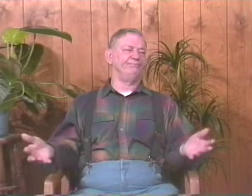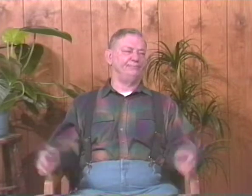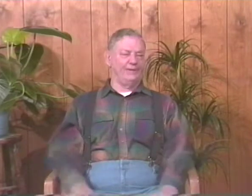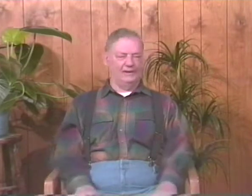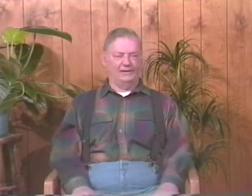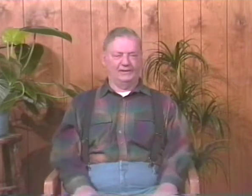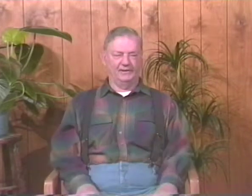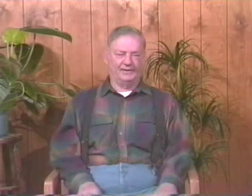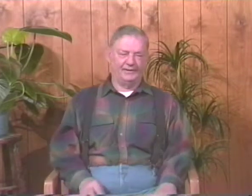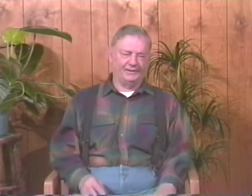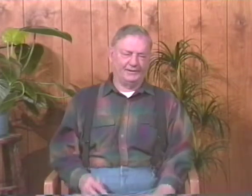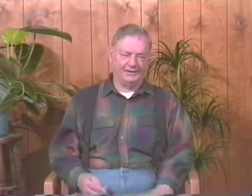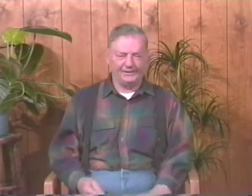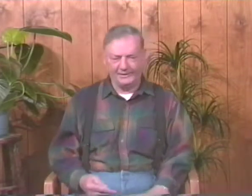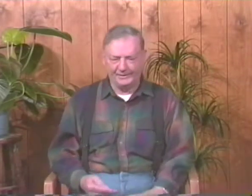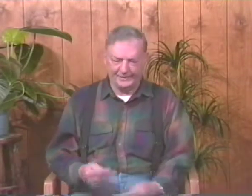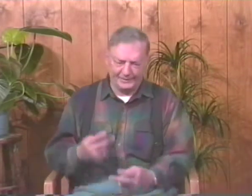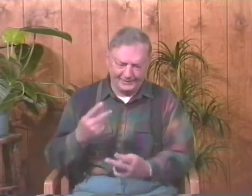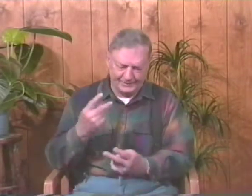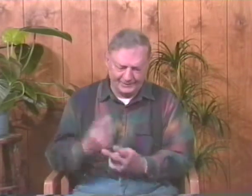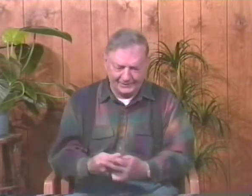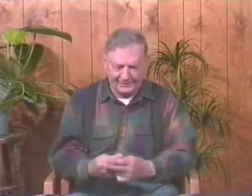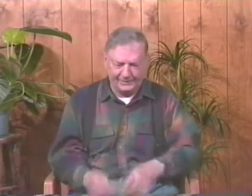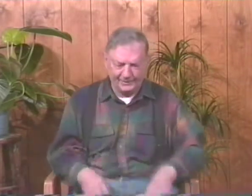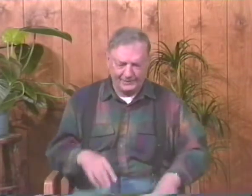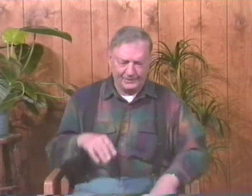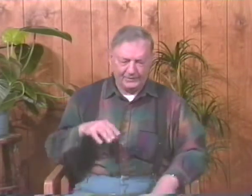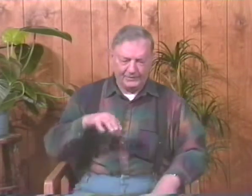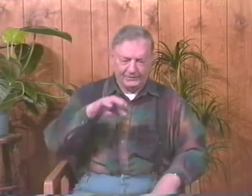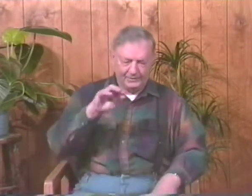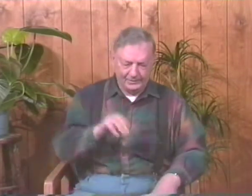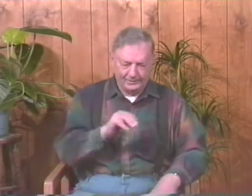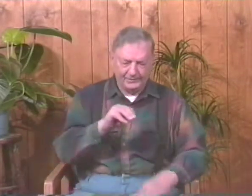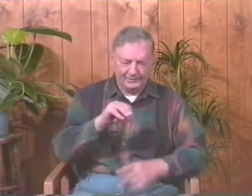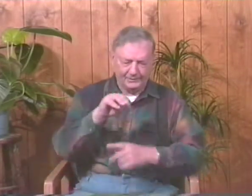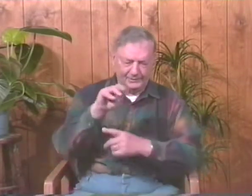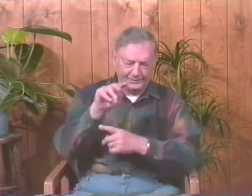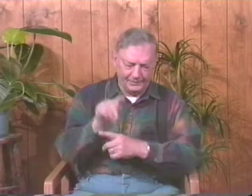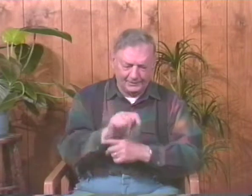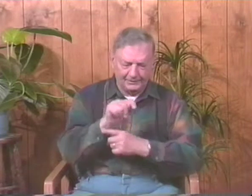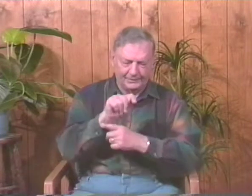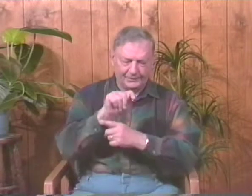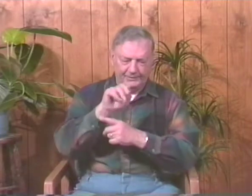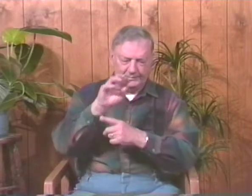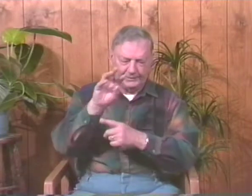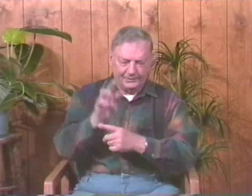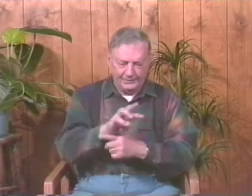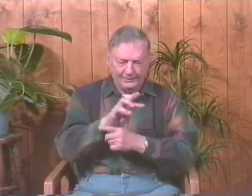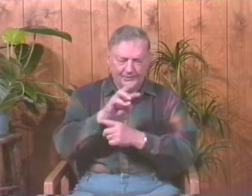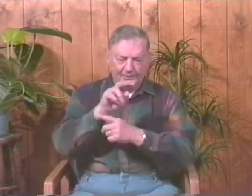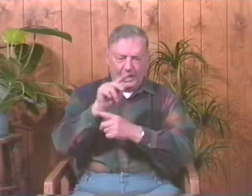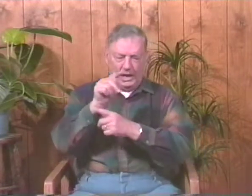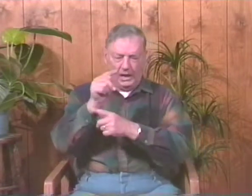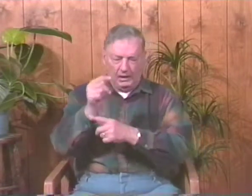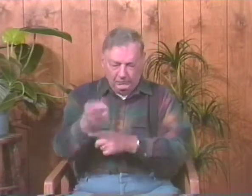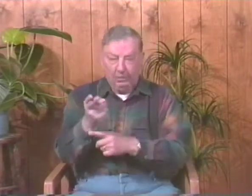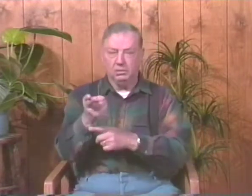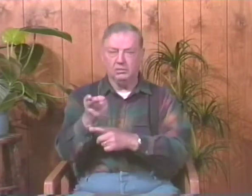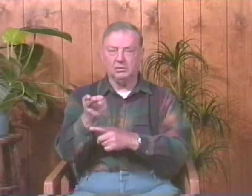in the infirmary, trapped. Then Monday came, Tuesday, Wednesday. And then